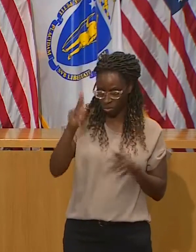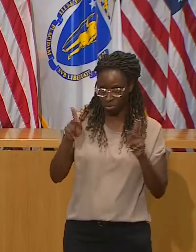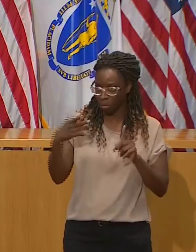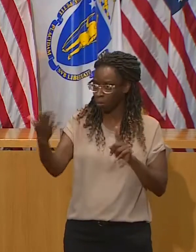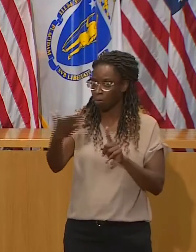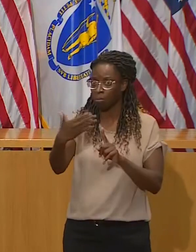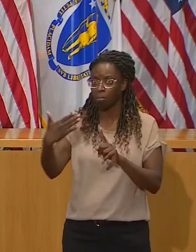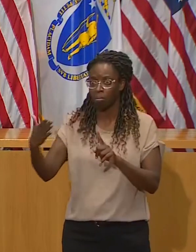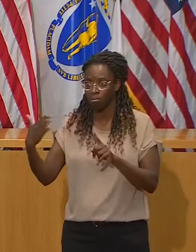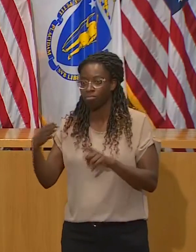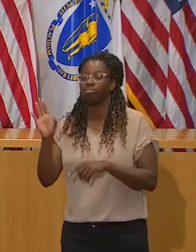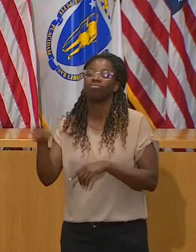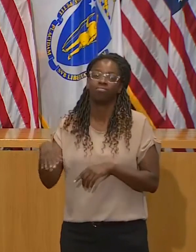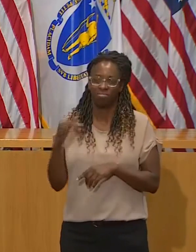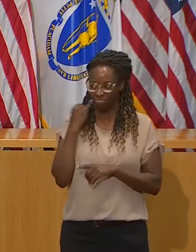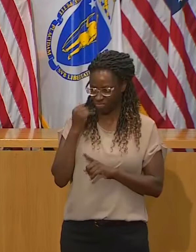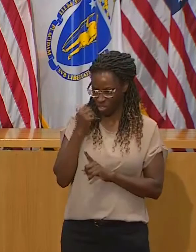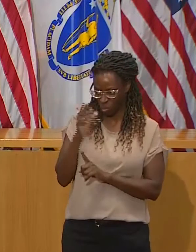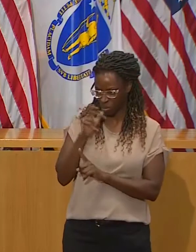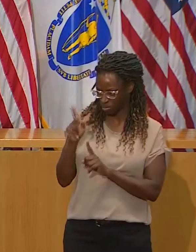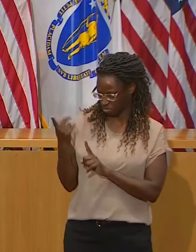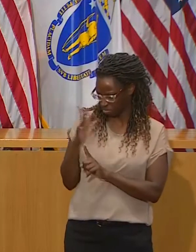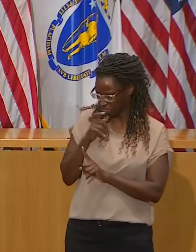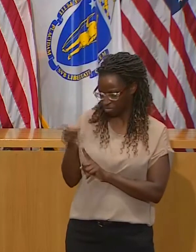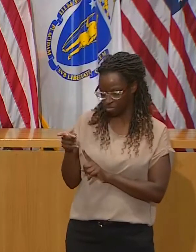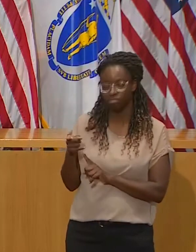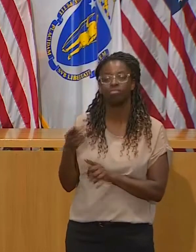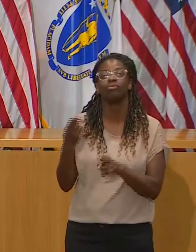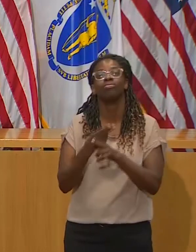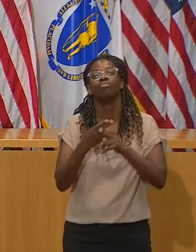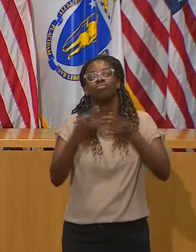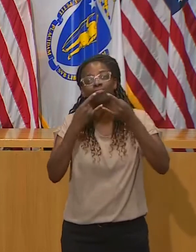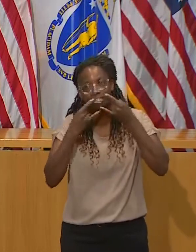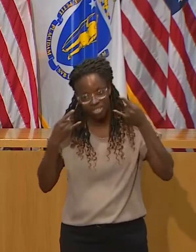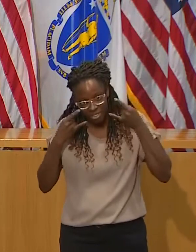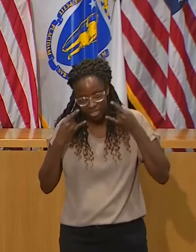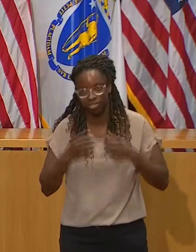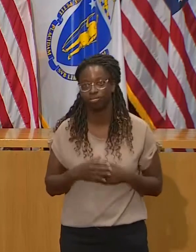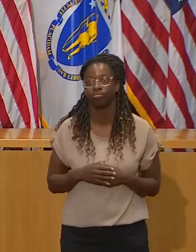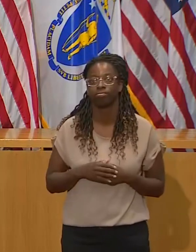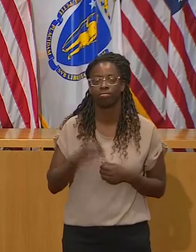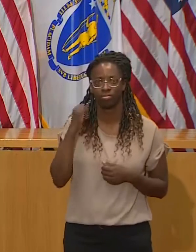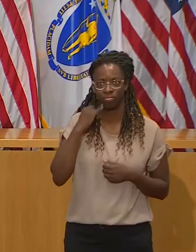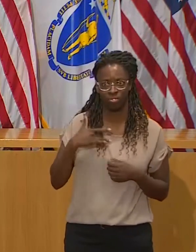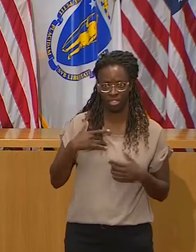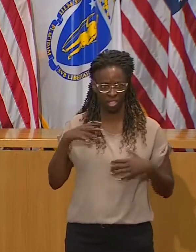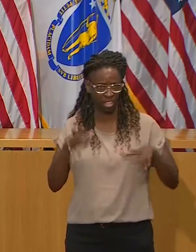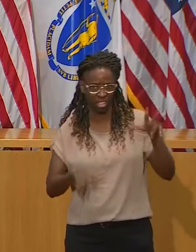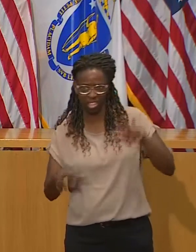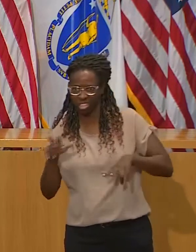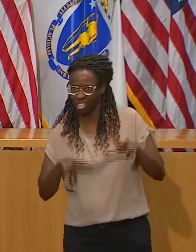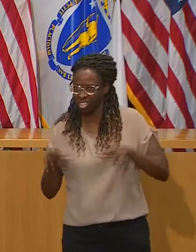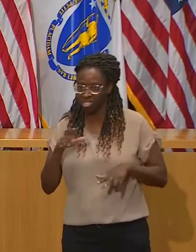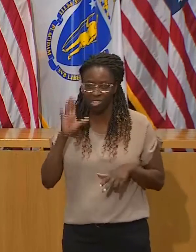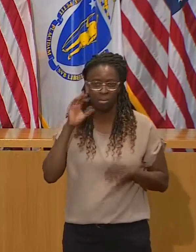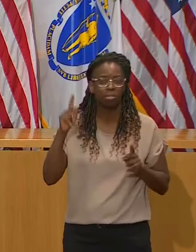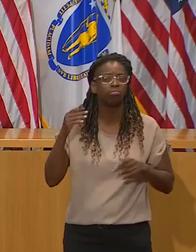get into the informal world, that's awkward and a little complicated, but there are plenty of people who do it all the time. When I go see my dad,